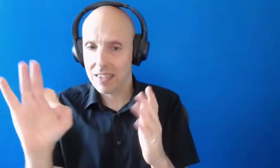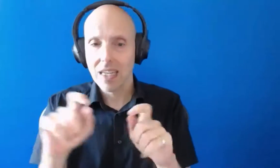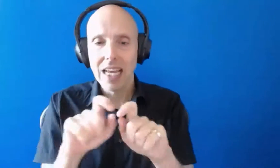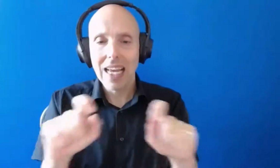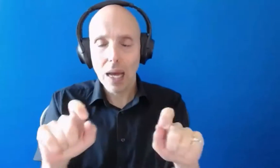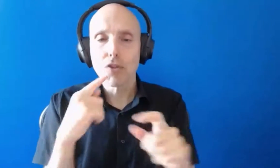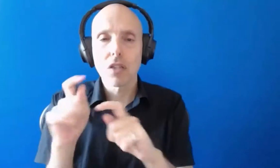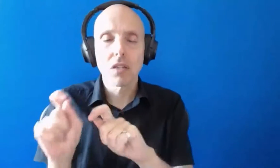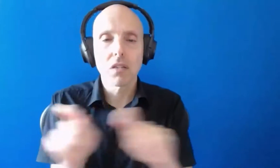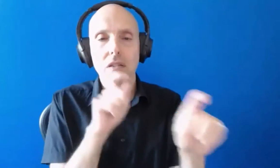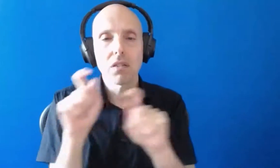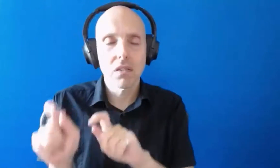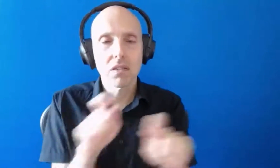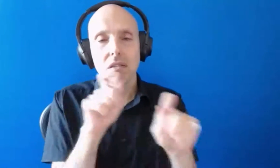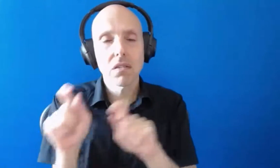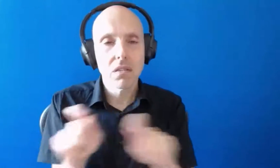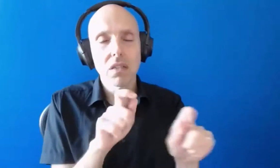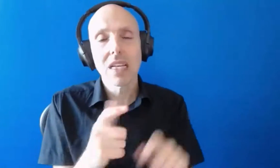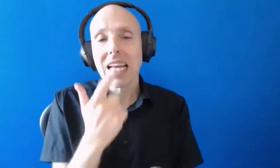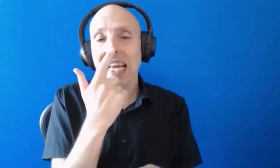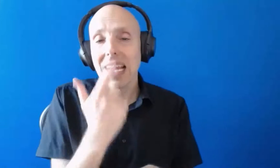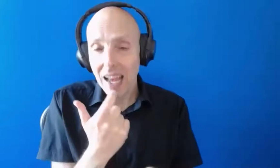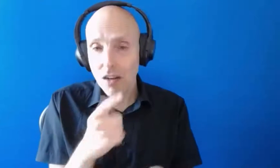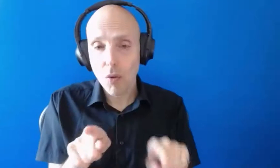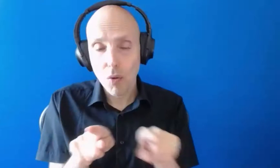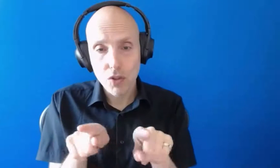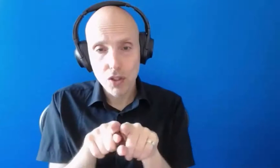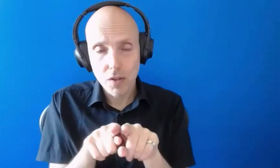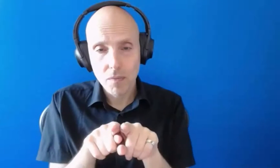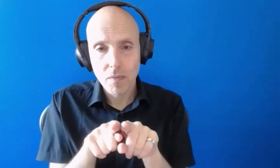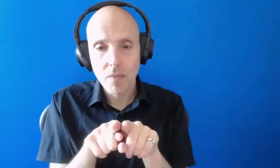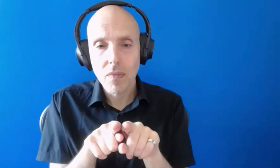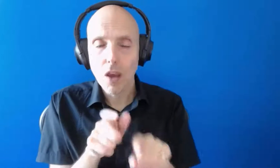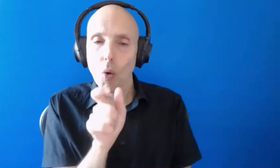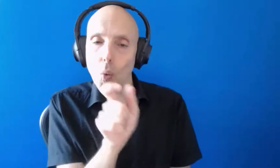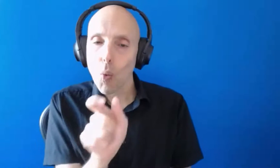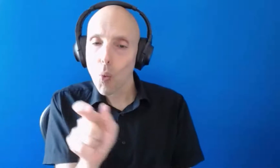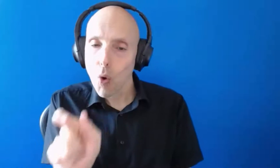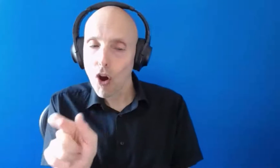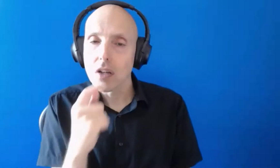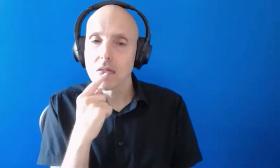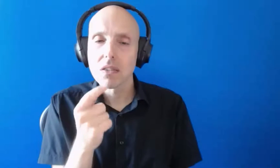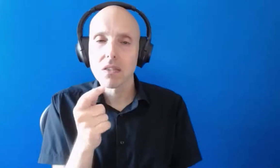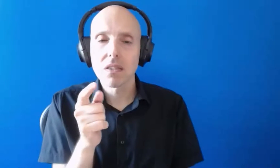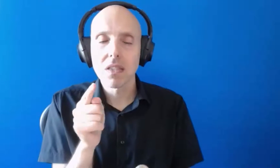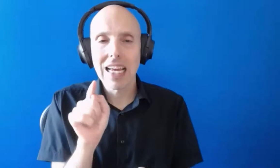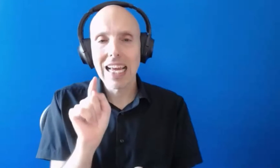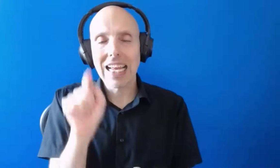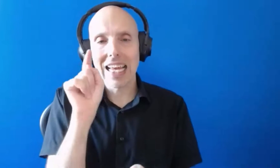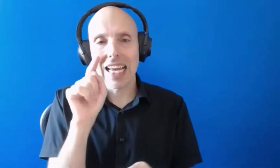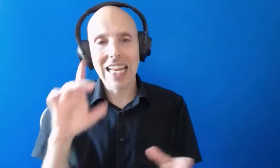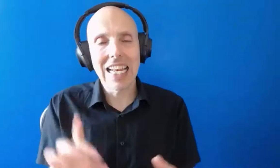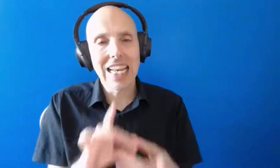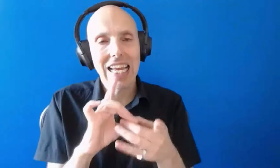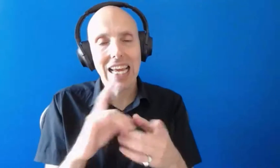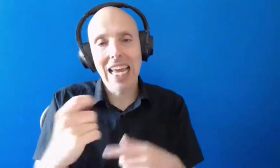line but you can also access a word by word transcript by clicking on a link that was